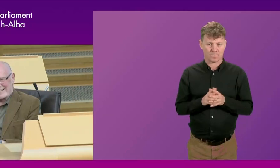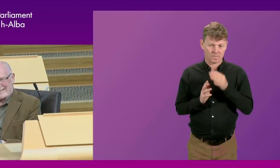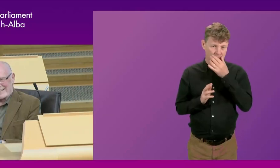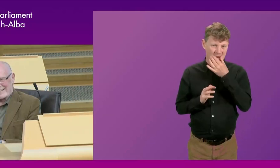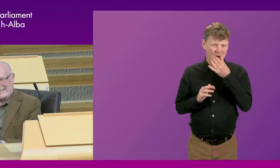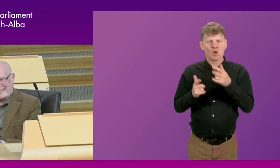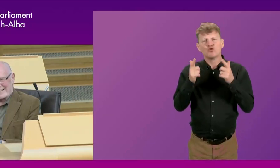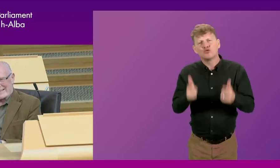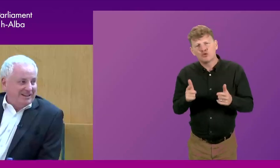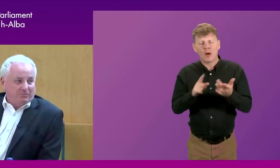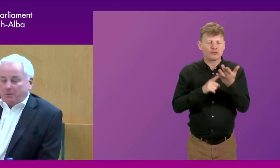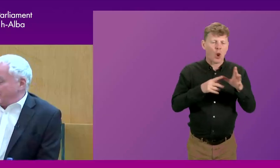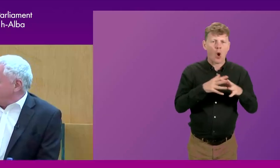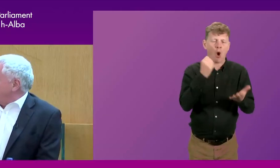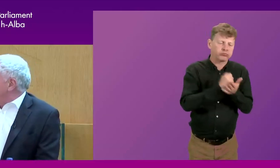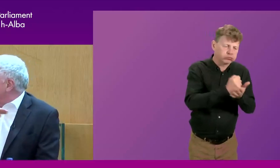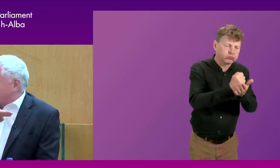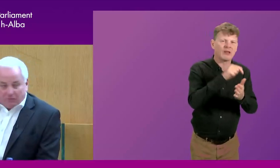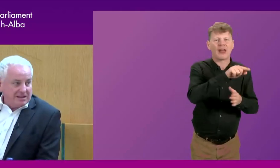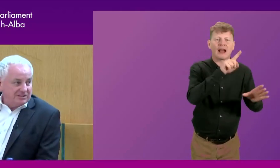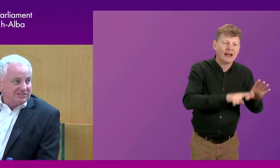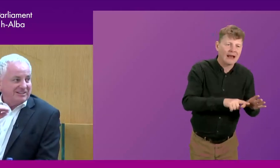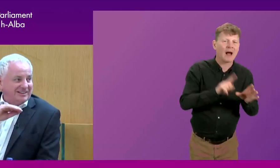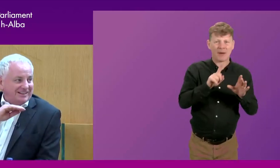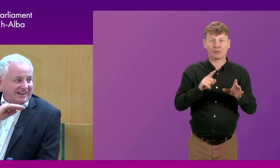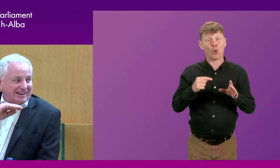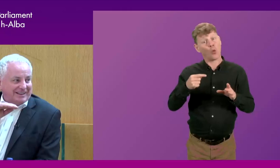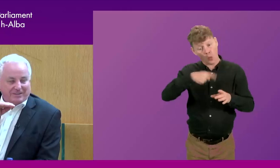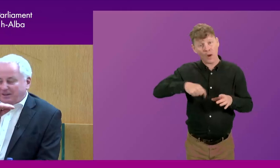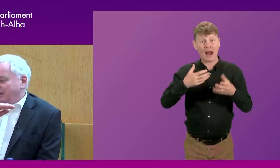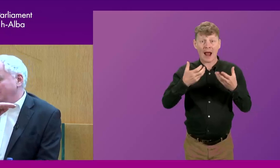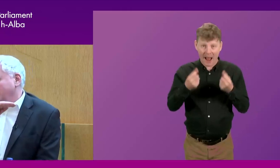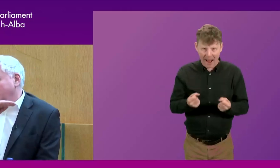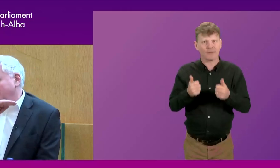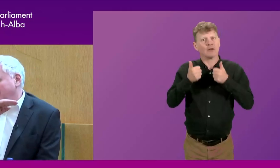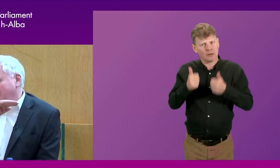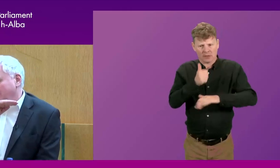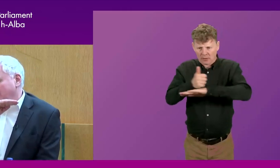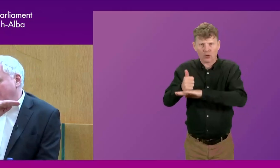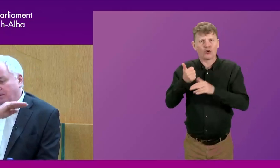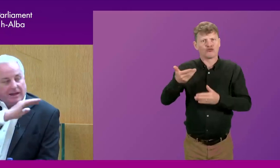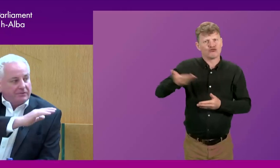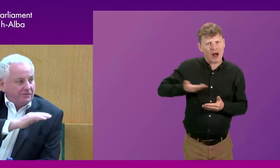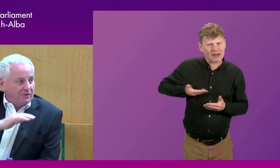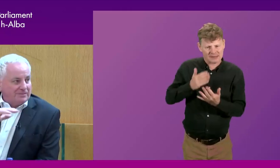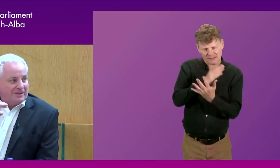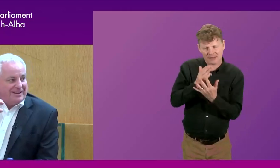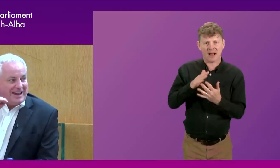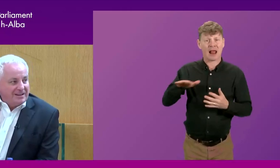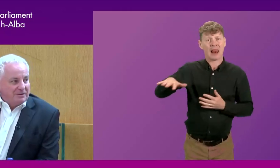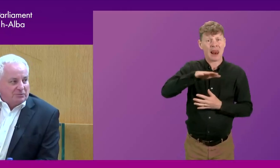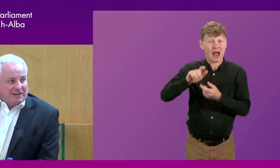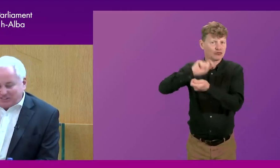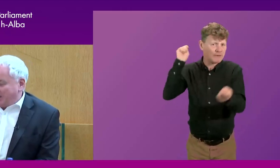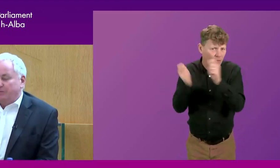was too much legislation in some years, we would never have had the range of rights, the land reform, the